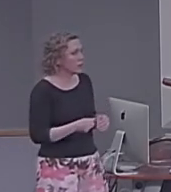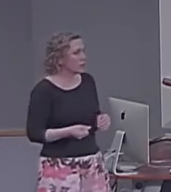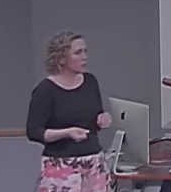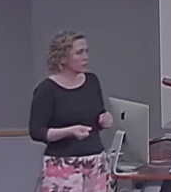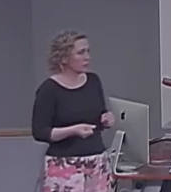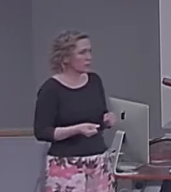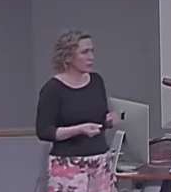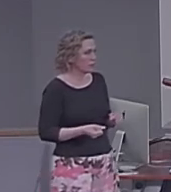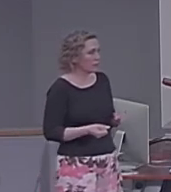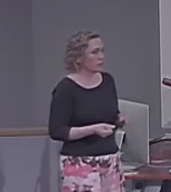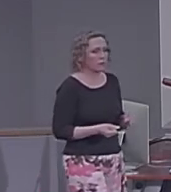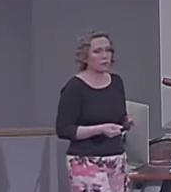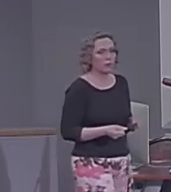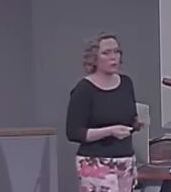Thank you very much for your talk.